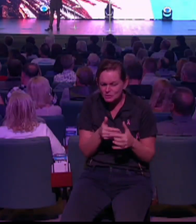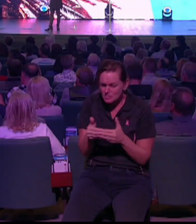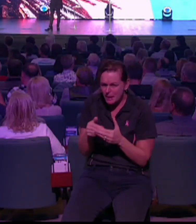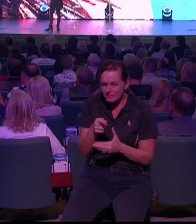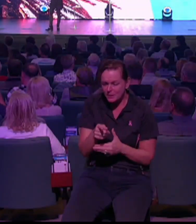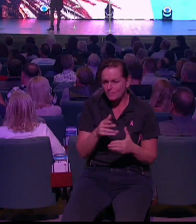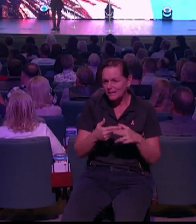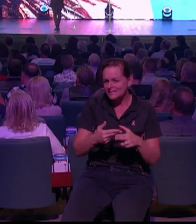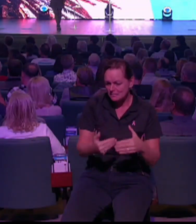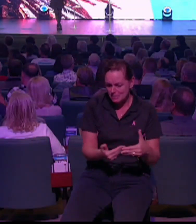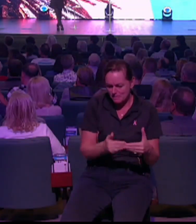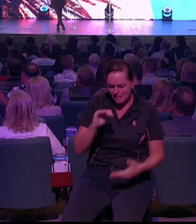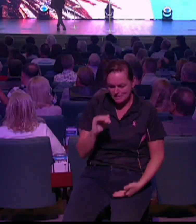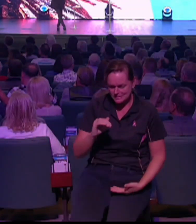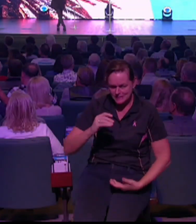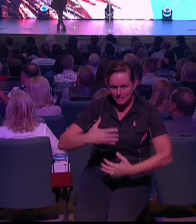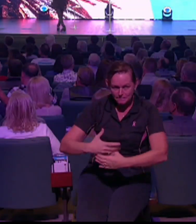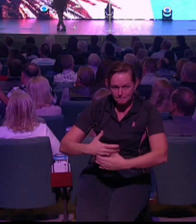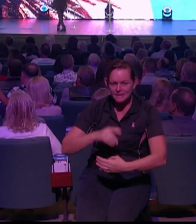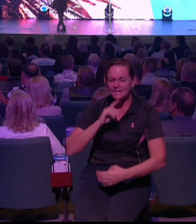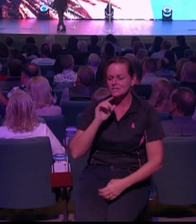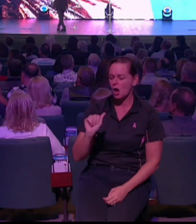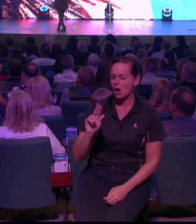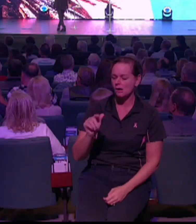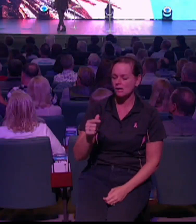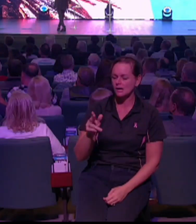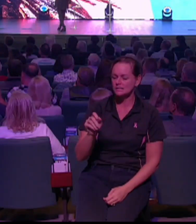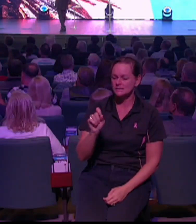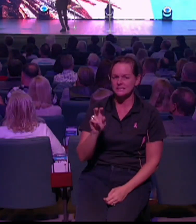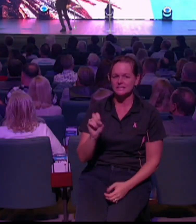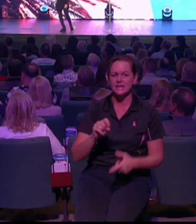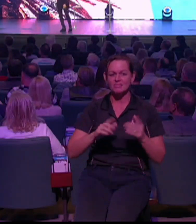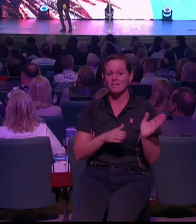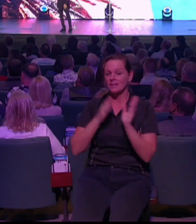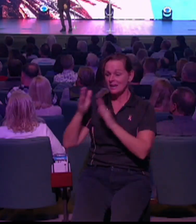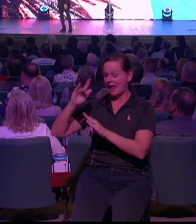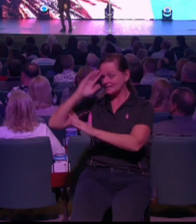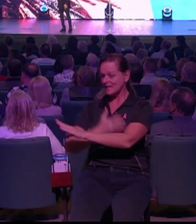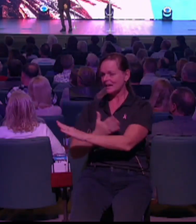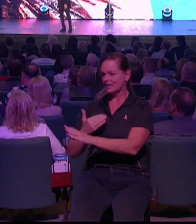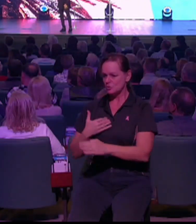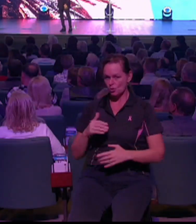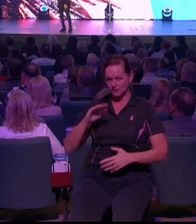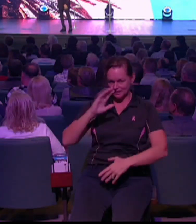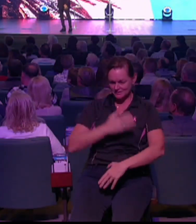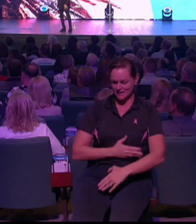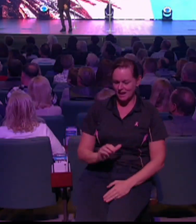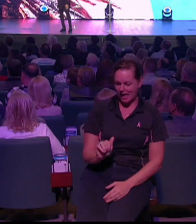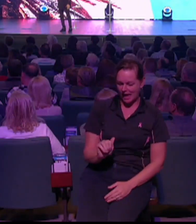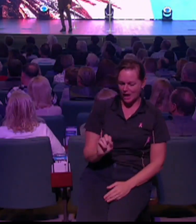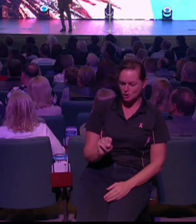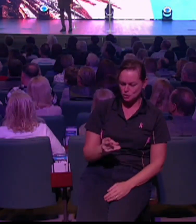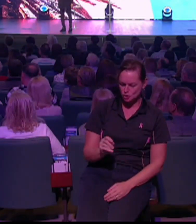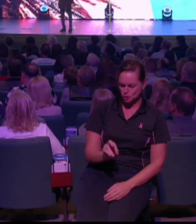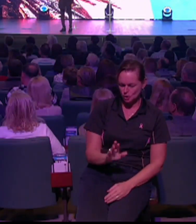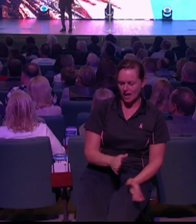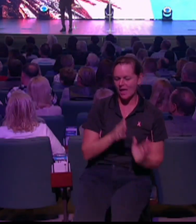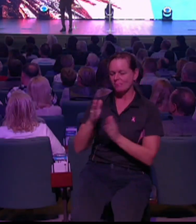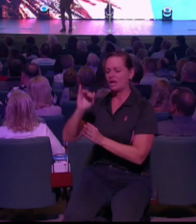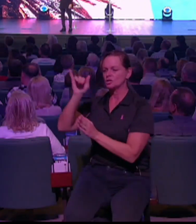there is my youngest son, Arden, who is actually here with us, holding Asher. John is holding Sophia. And I